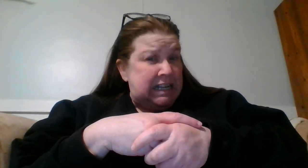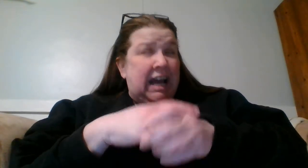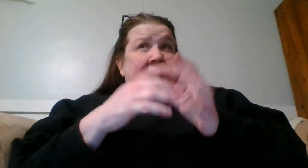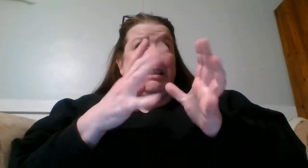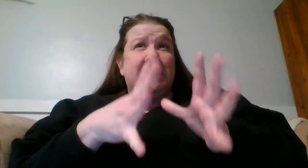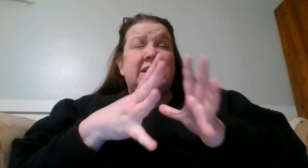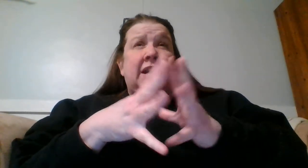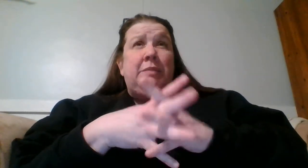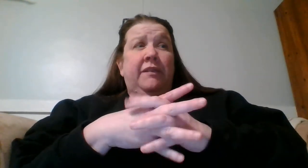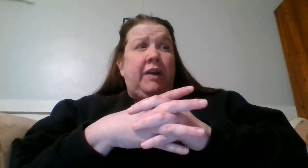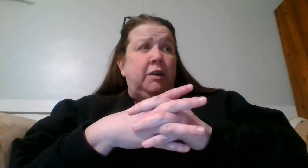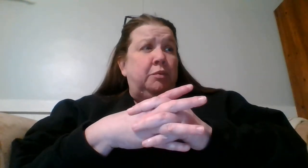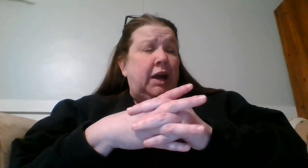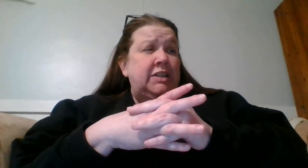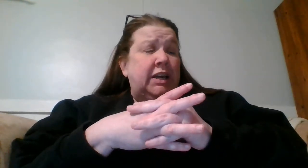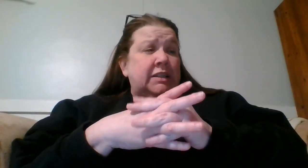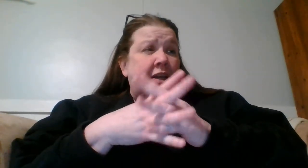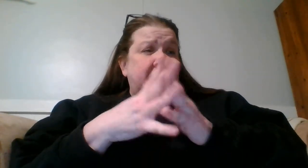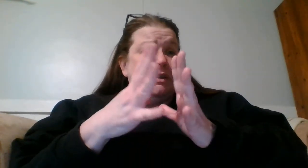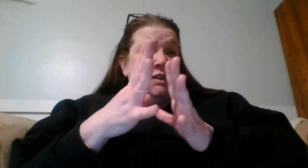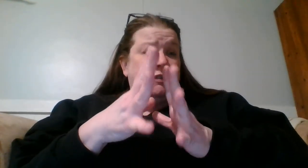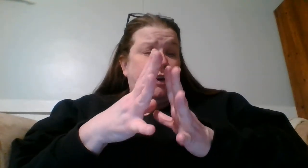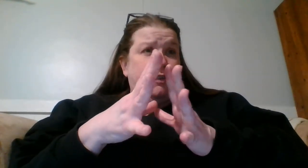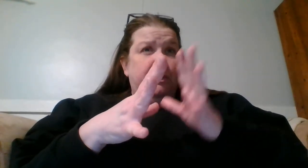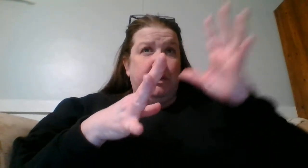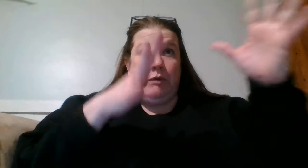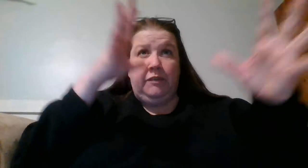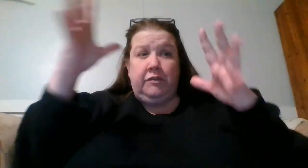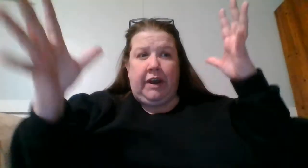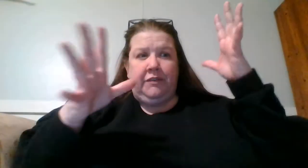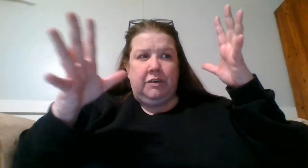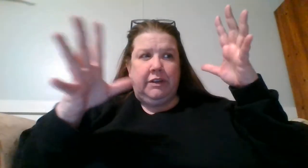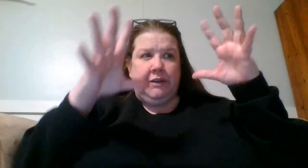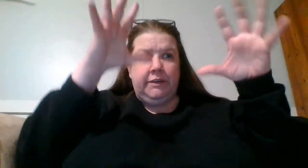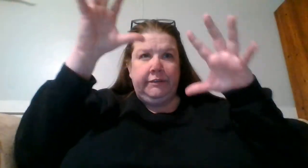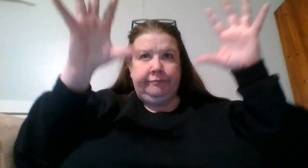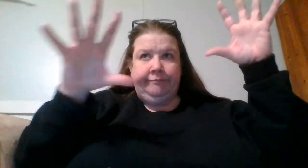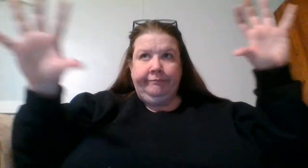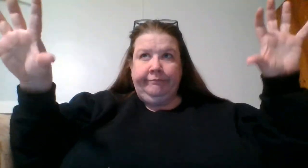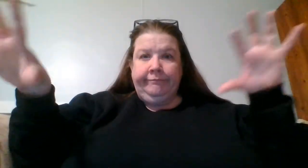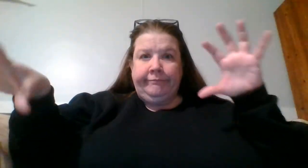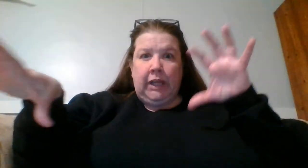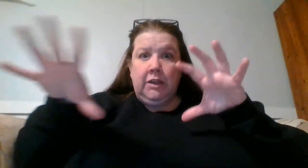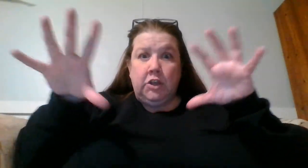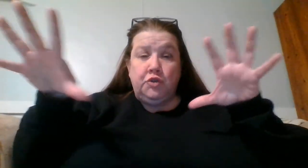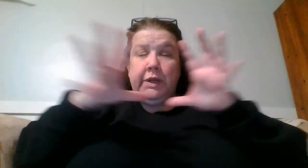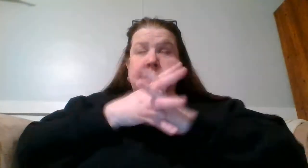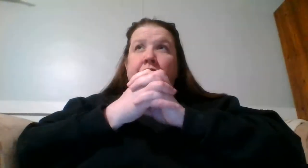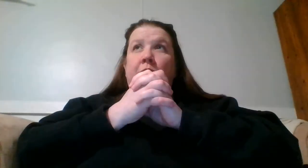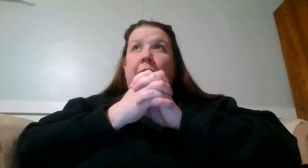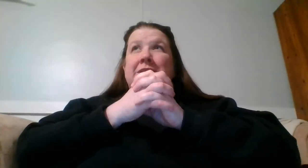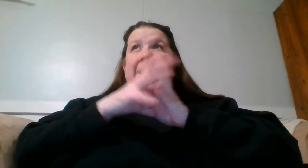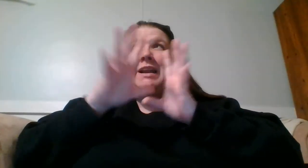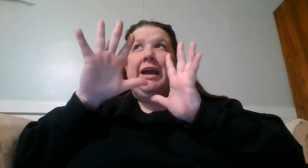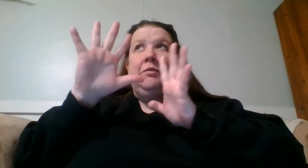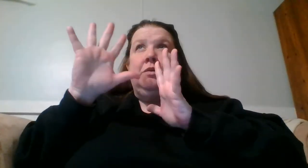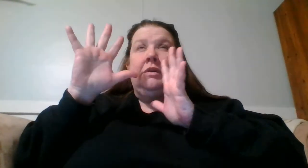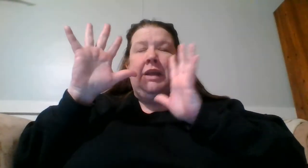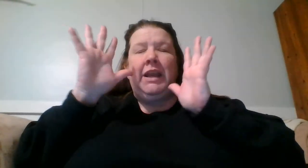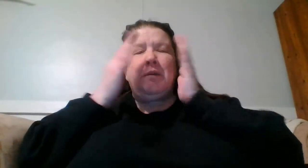I did decide my final project. I turned in the rough draft or the tree for web design, and I